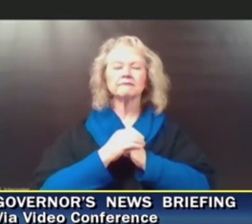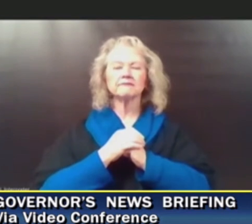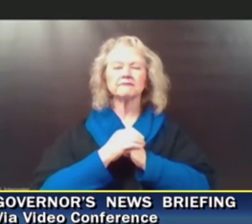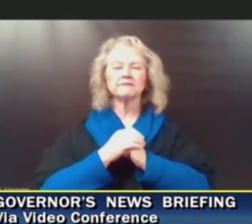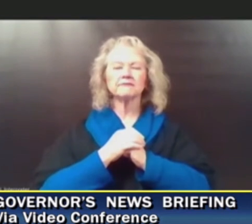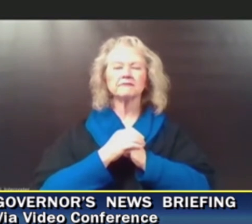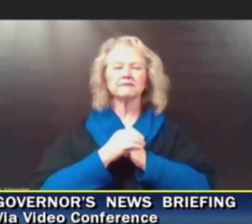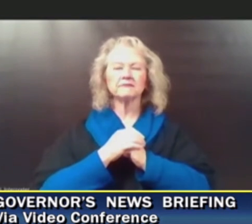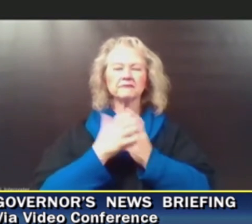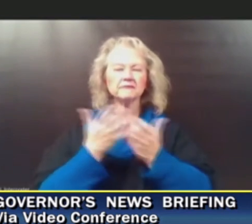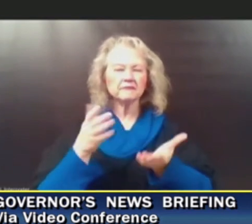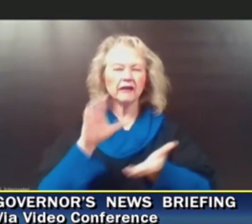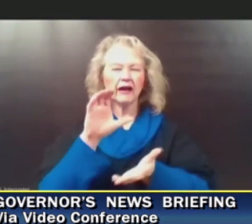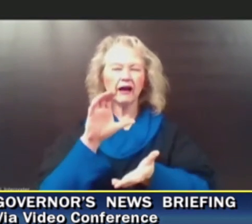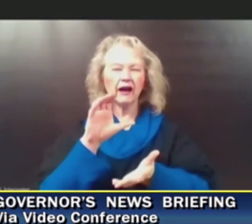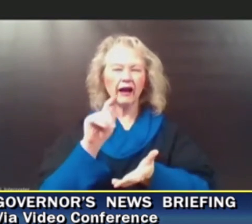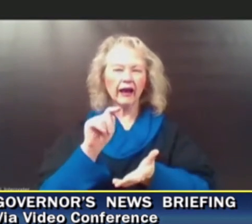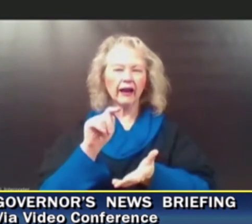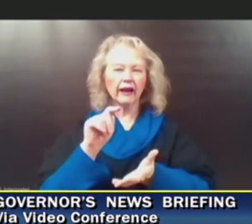Connecticut Public Media.